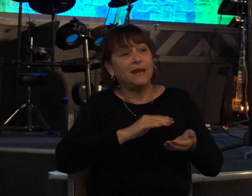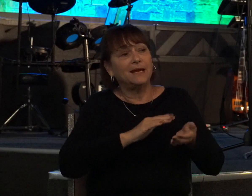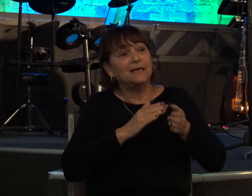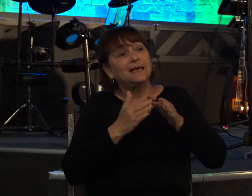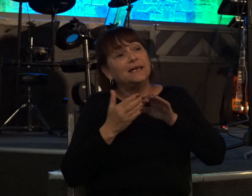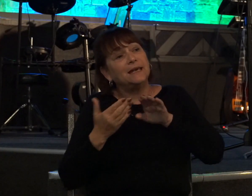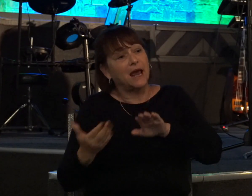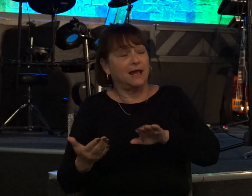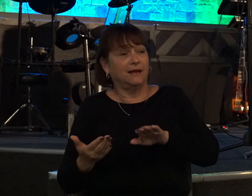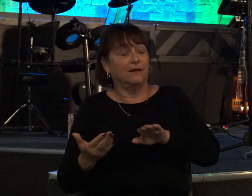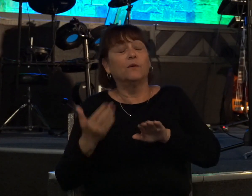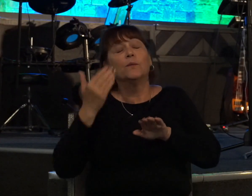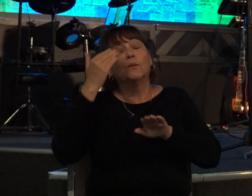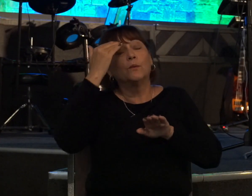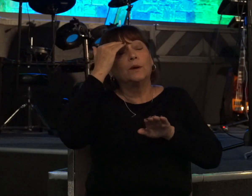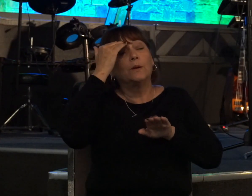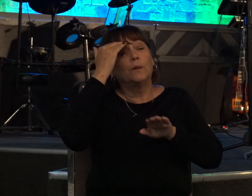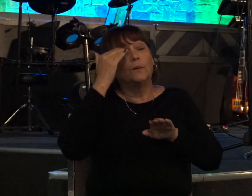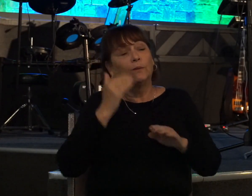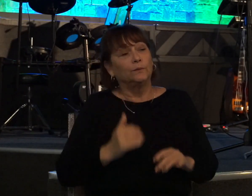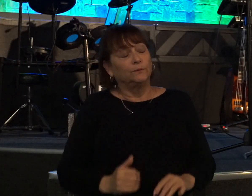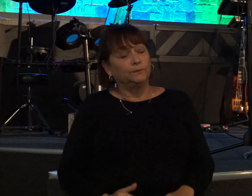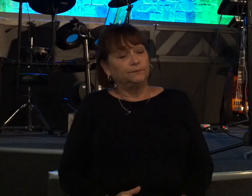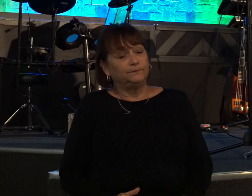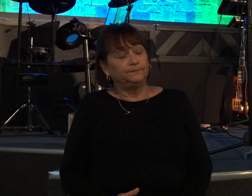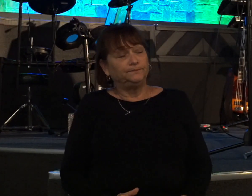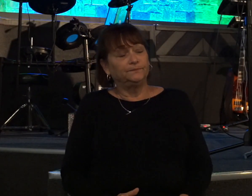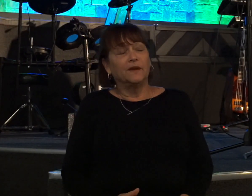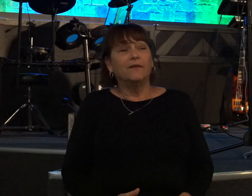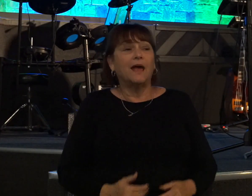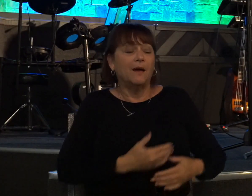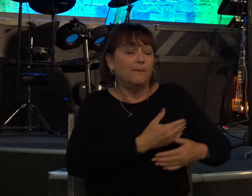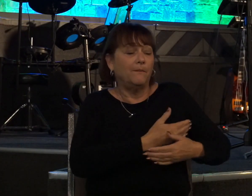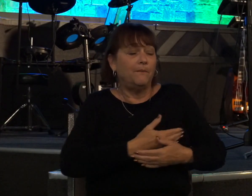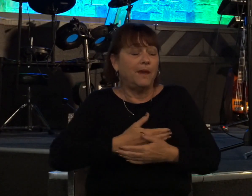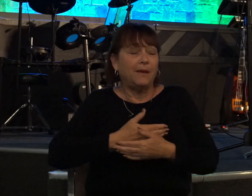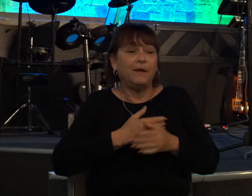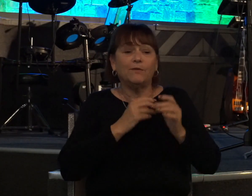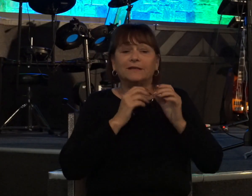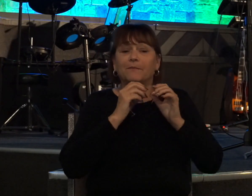we know that that child was immediately with jesus in heaven